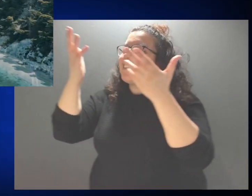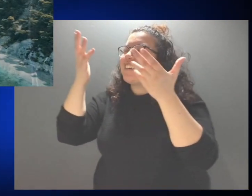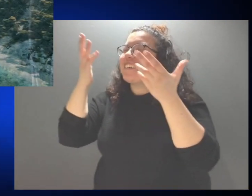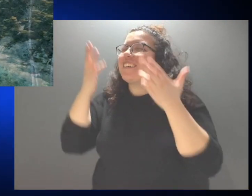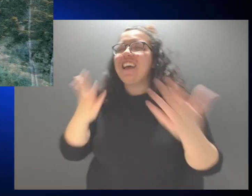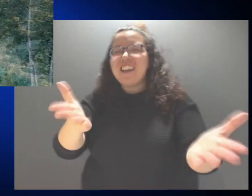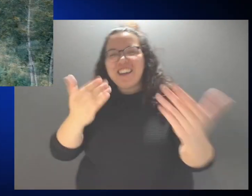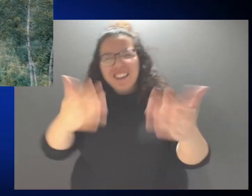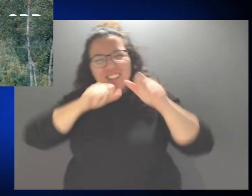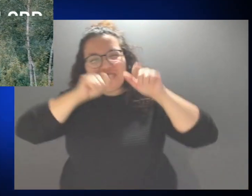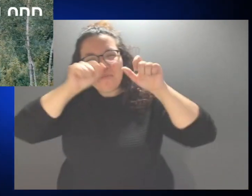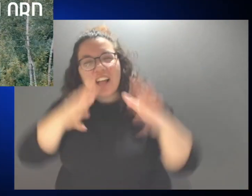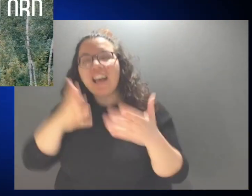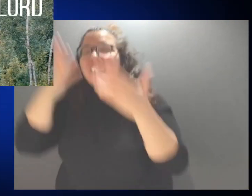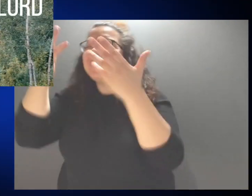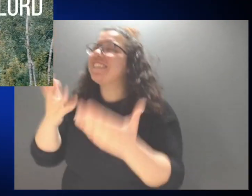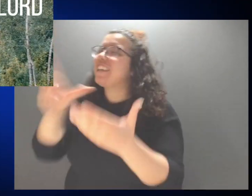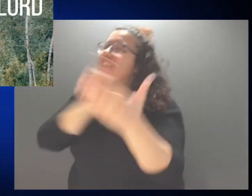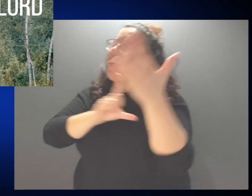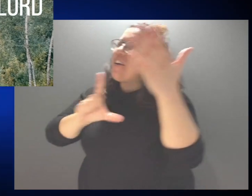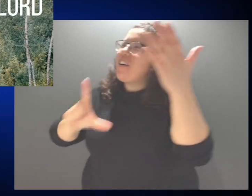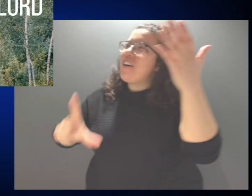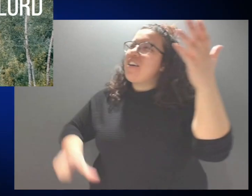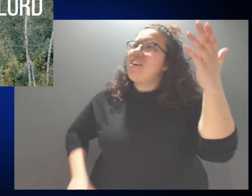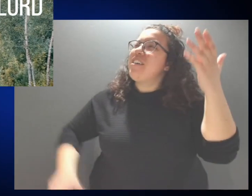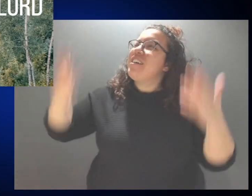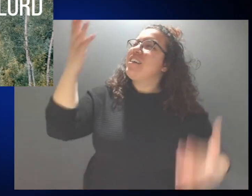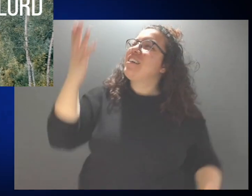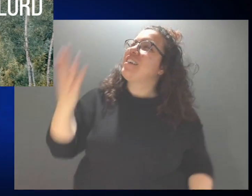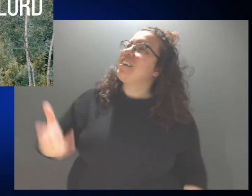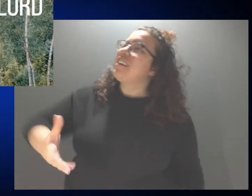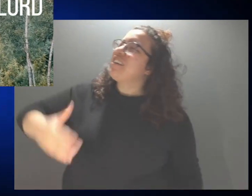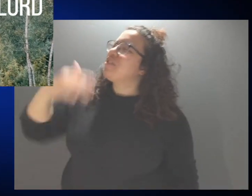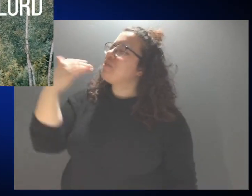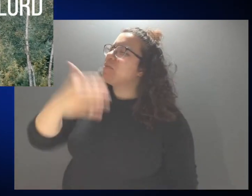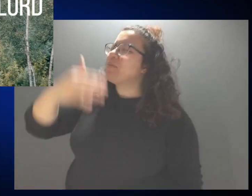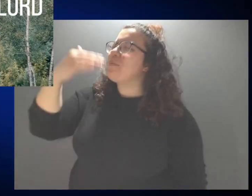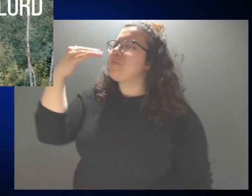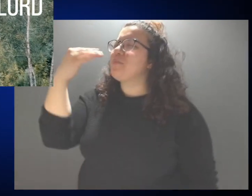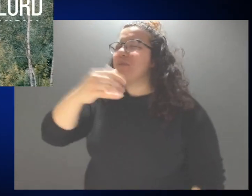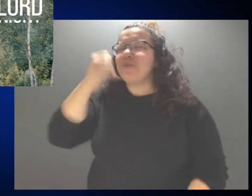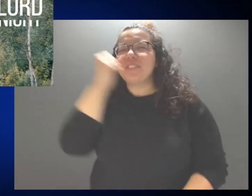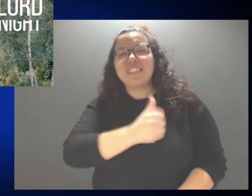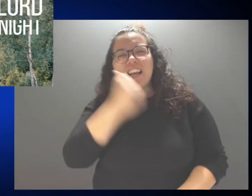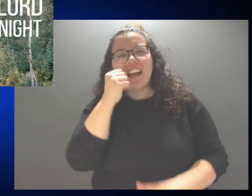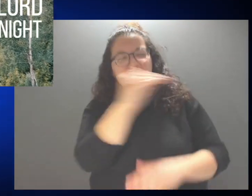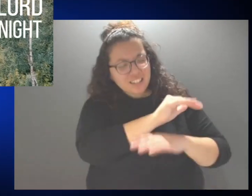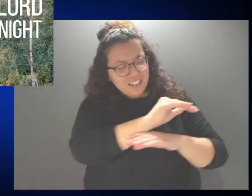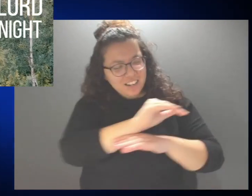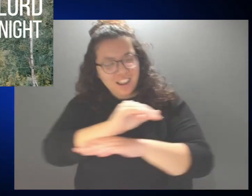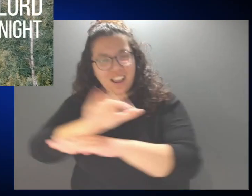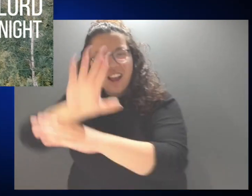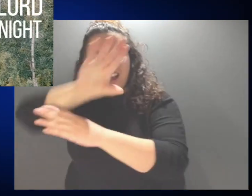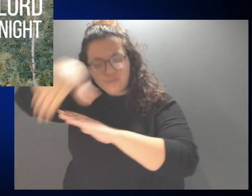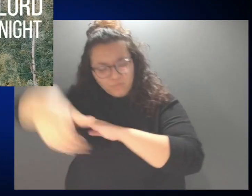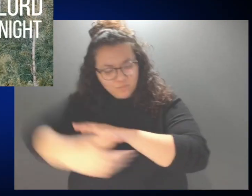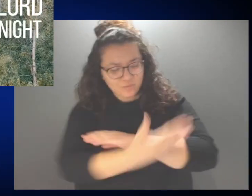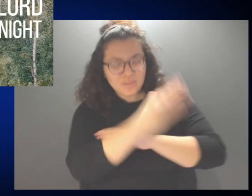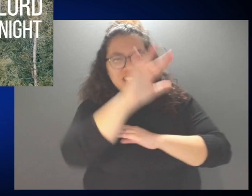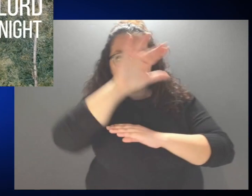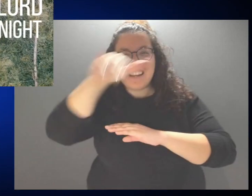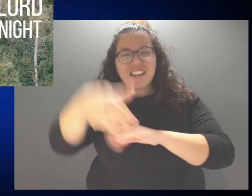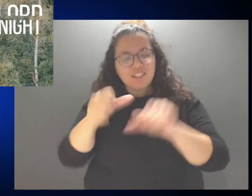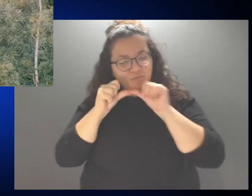us bless the Lord Every day and